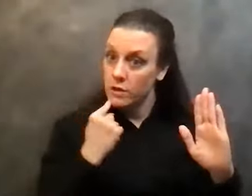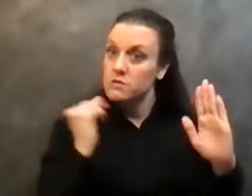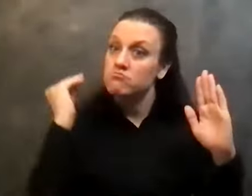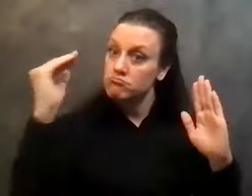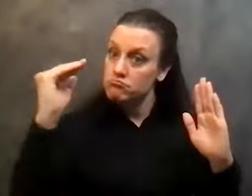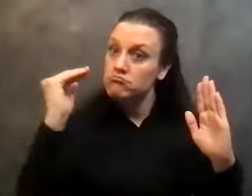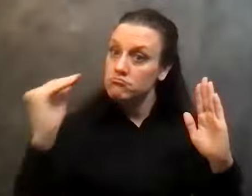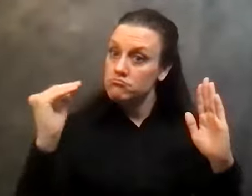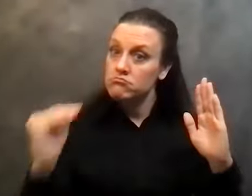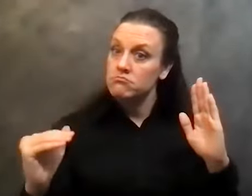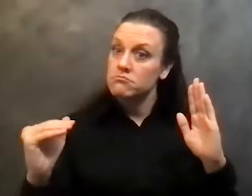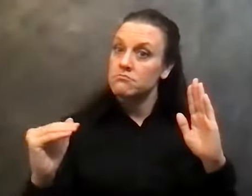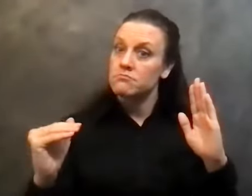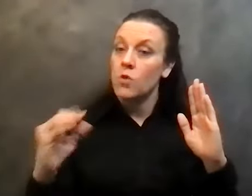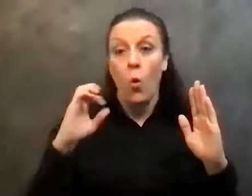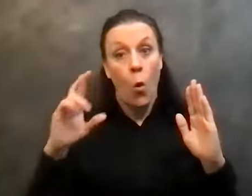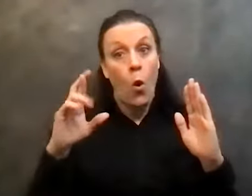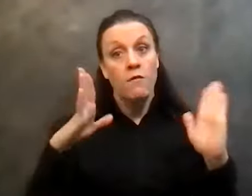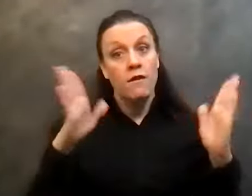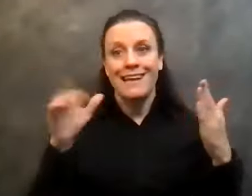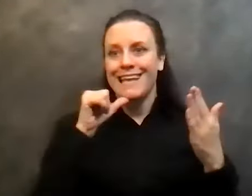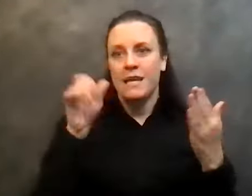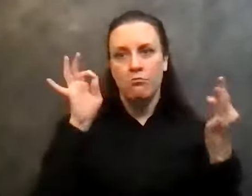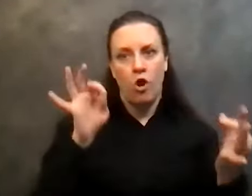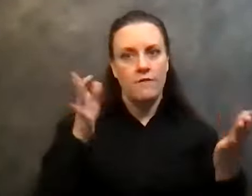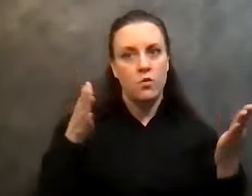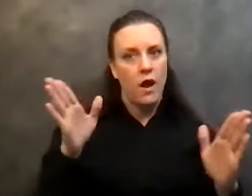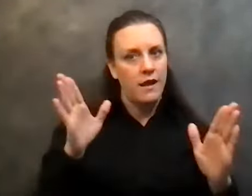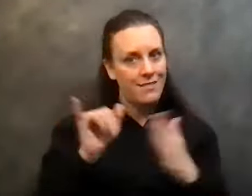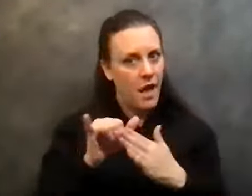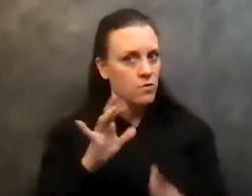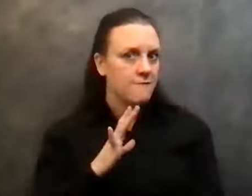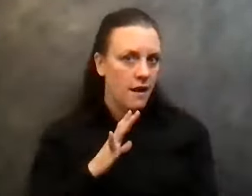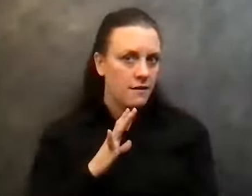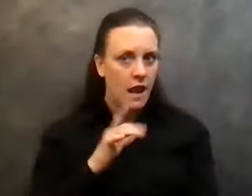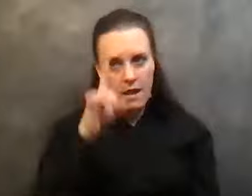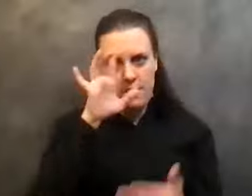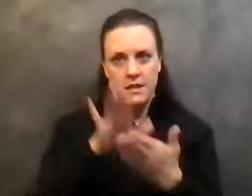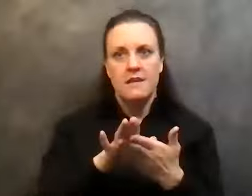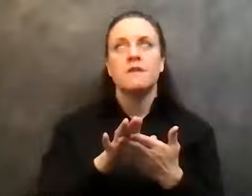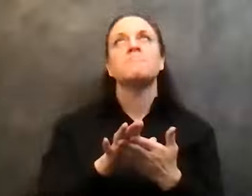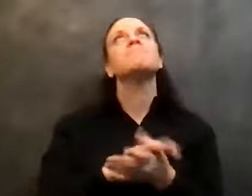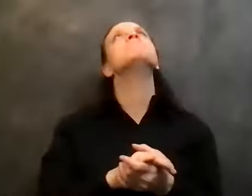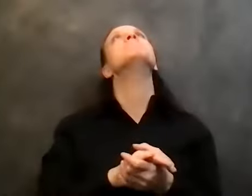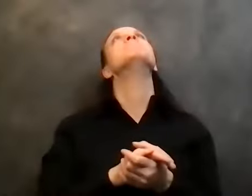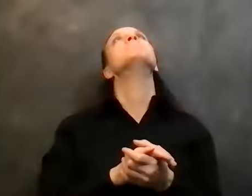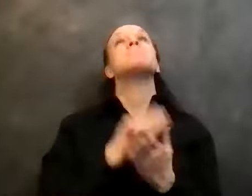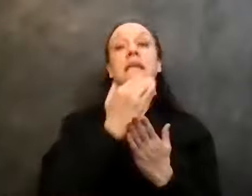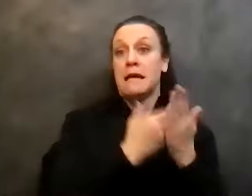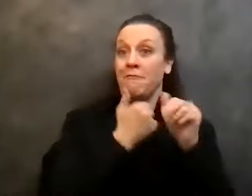imperfect way, you know, which is fine. I believe I'd rather have you do steps imperfectly than not at